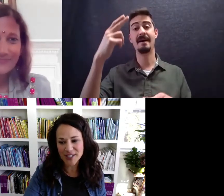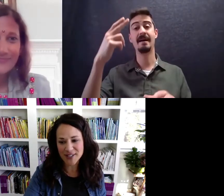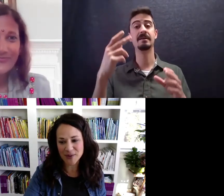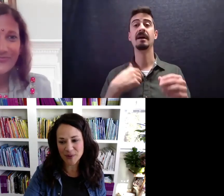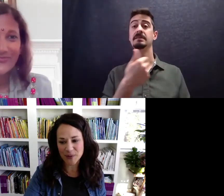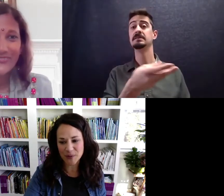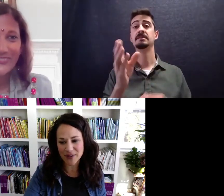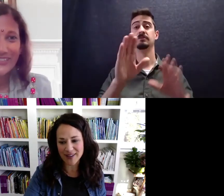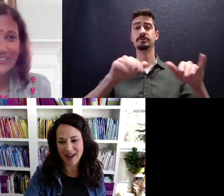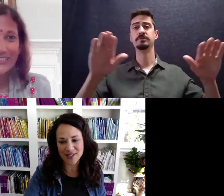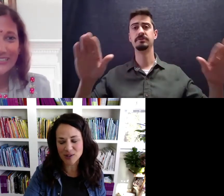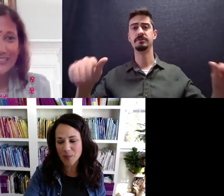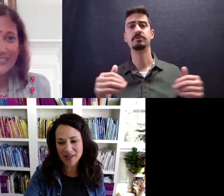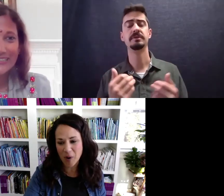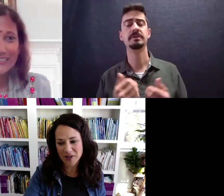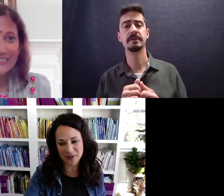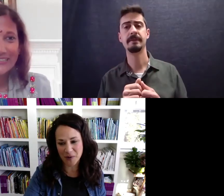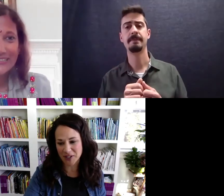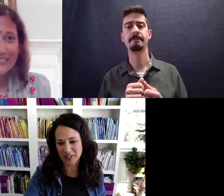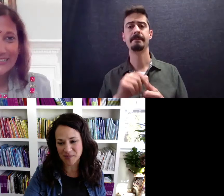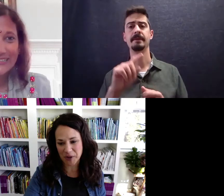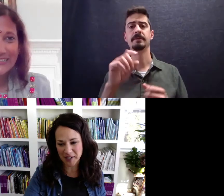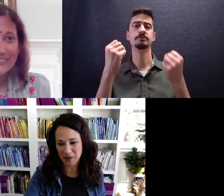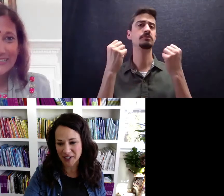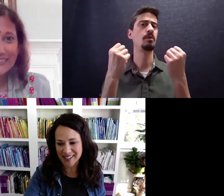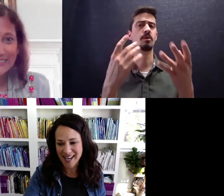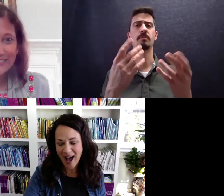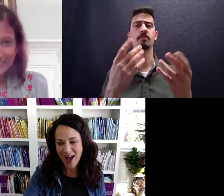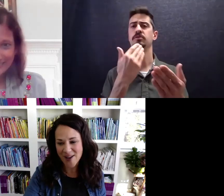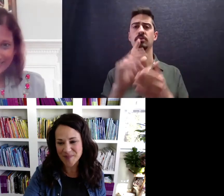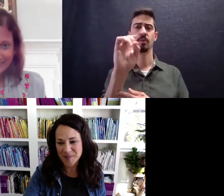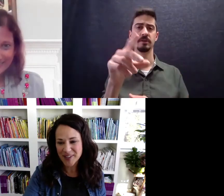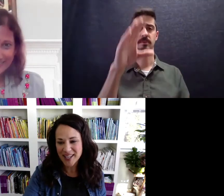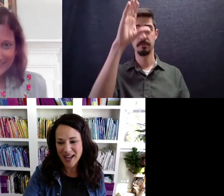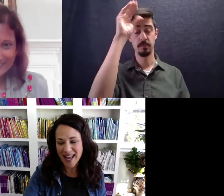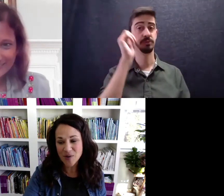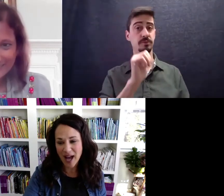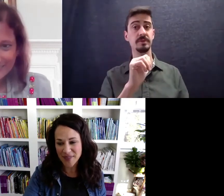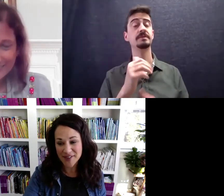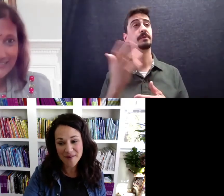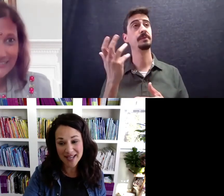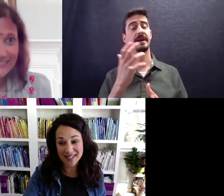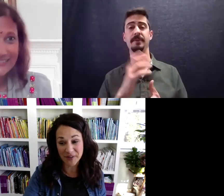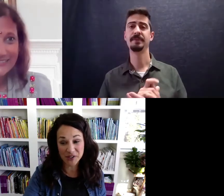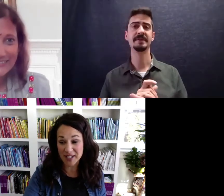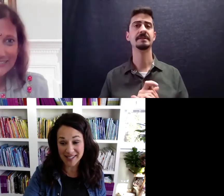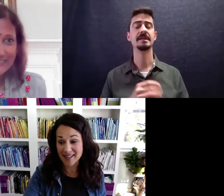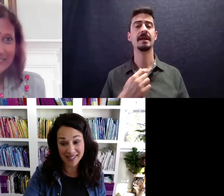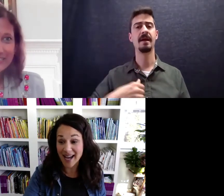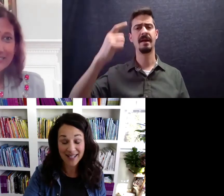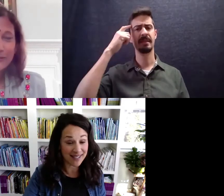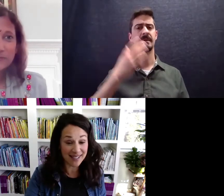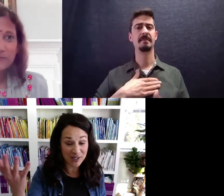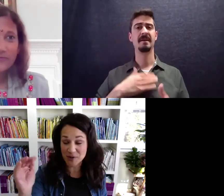children who, just so many wonderful questions, boys and girls. And I think that my first grade